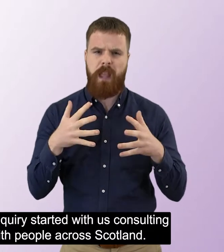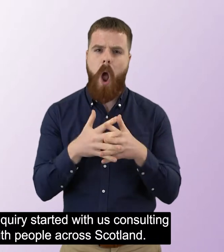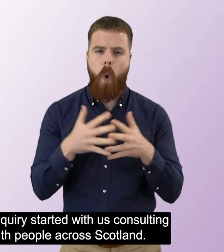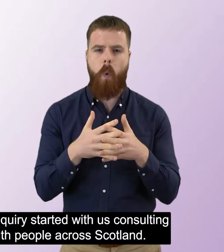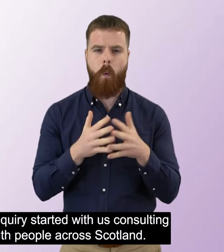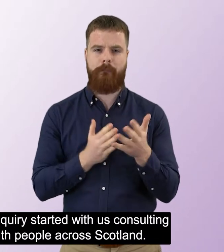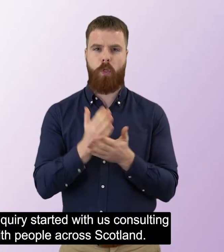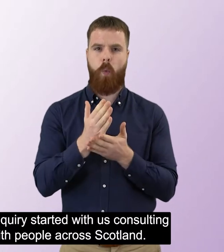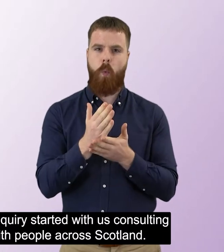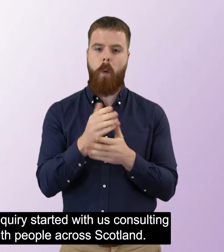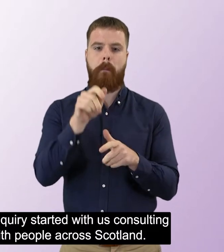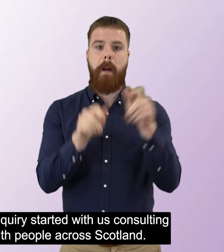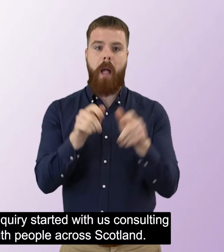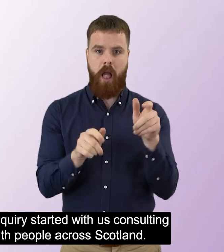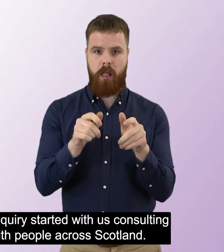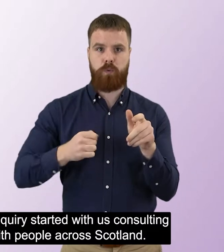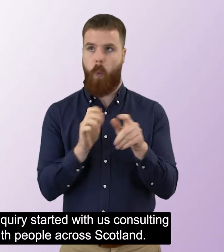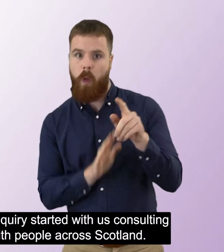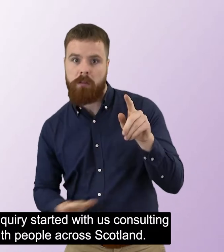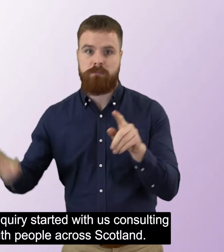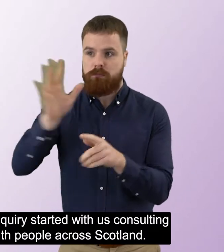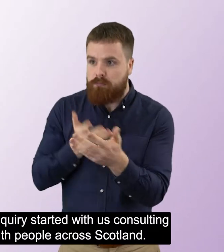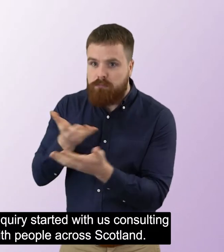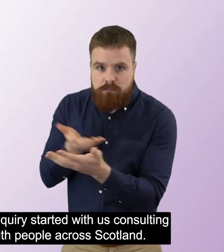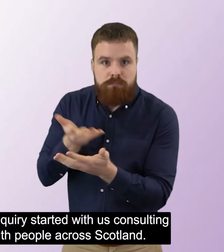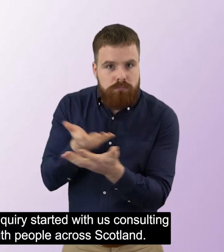The inquiry started with us consulting with people across Scotland.